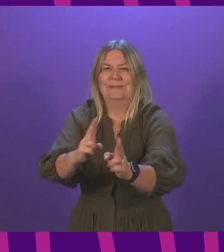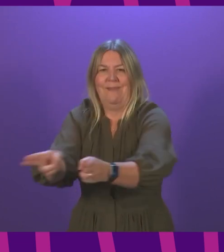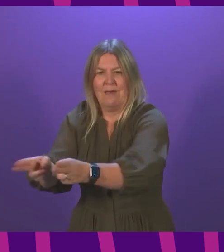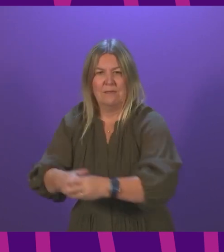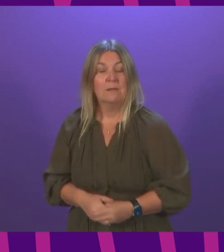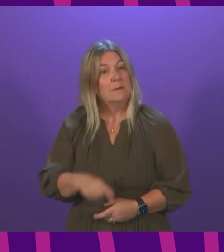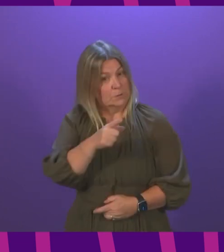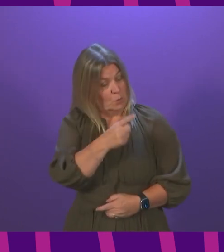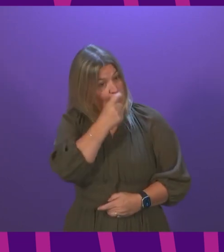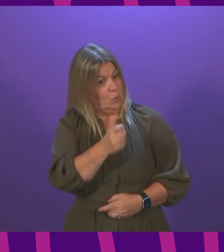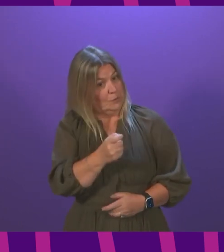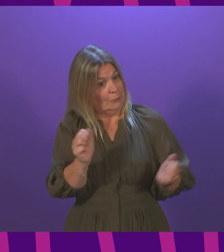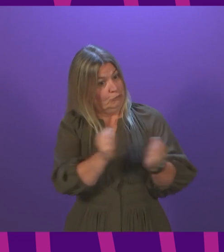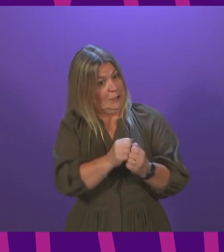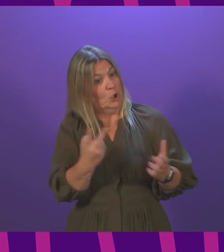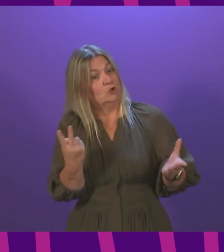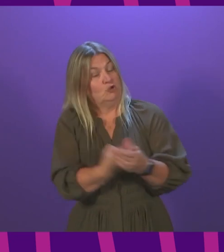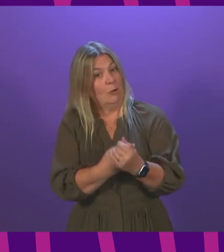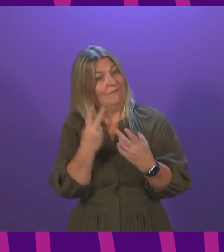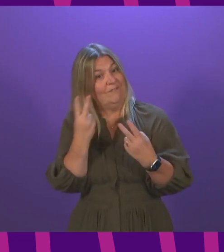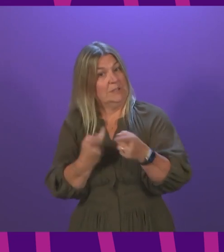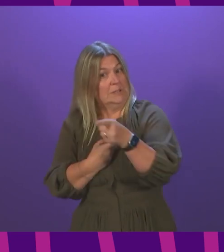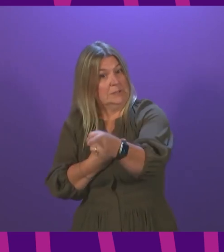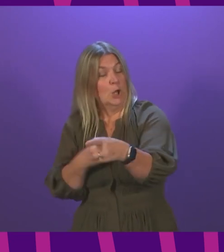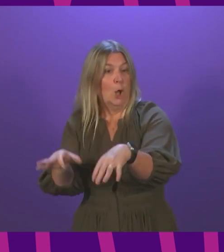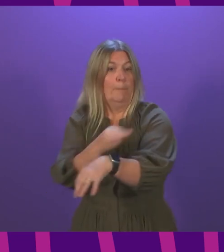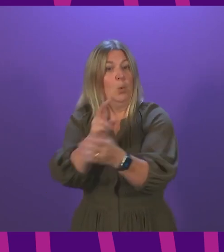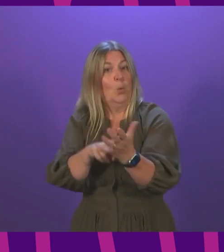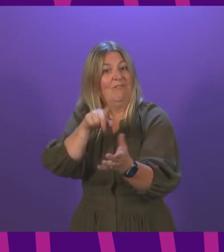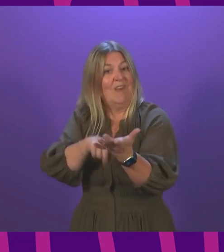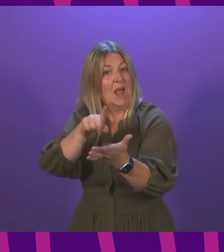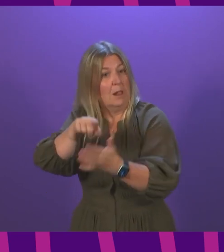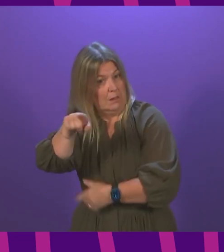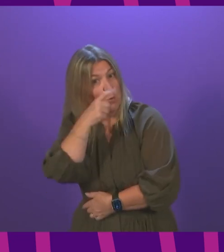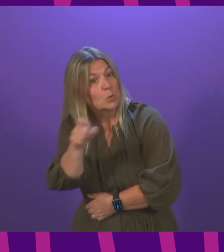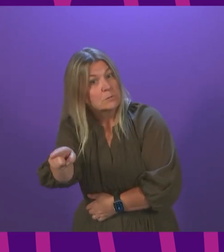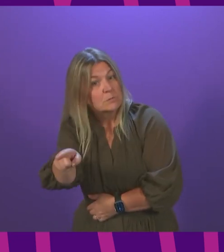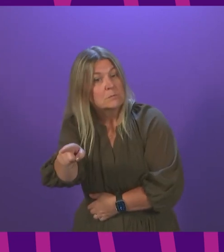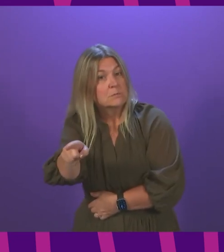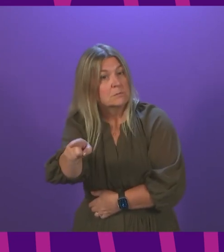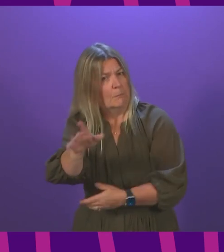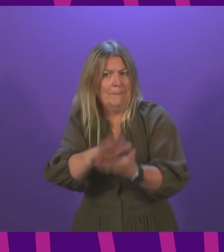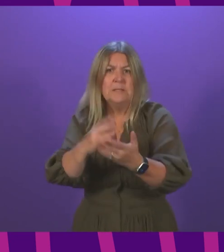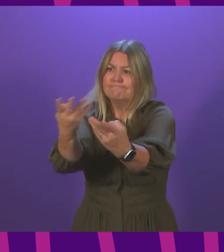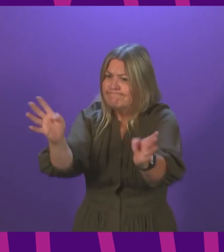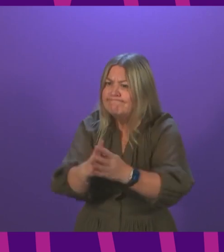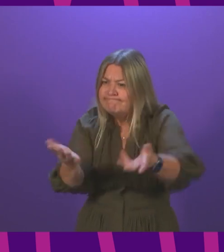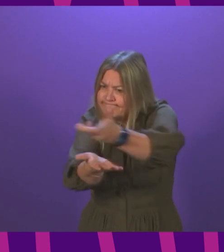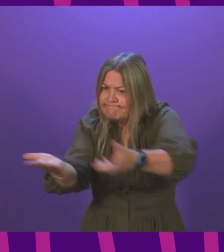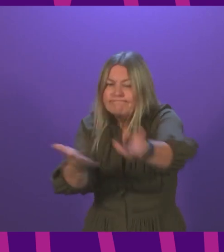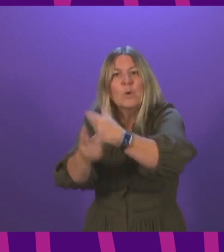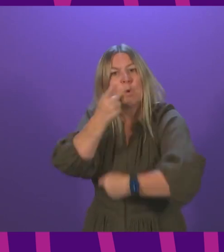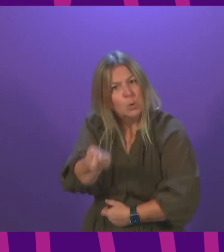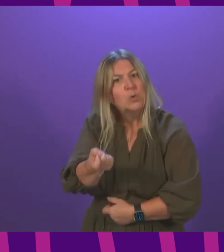visit with me to Blue Veil so we can find some common ground and get around the table with those on the front line to hear why this bill